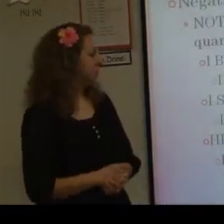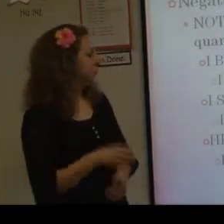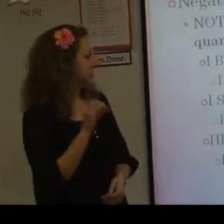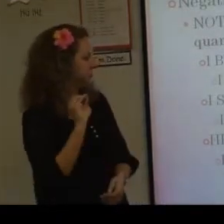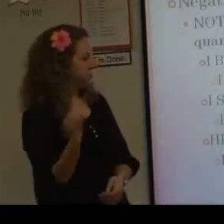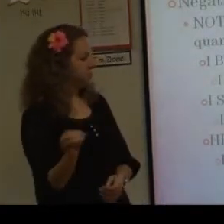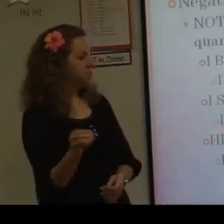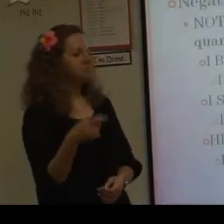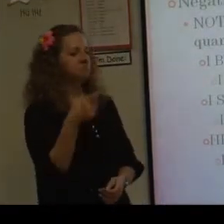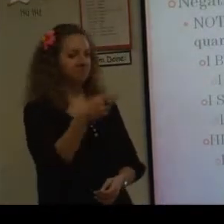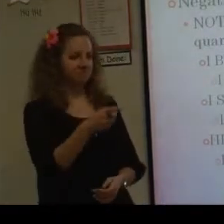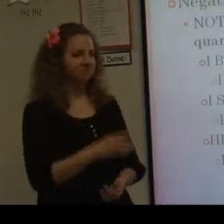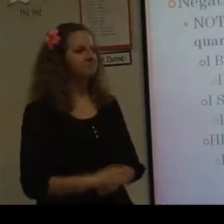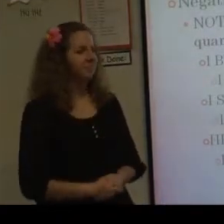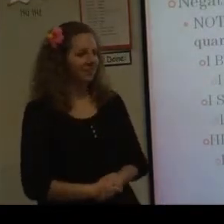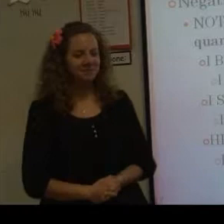Work. Okay.